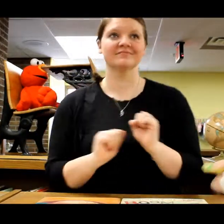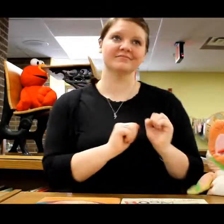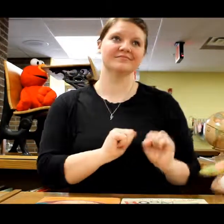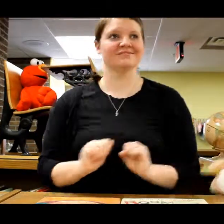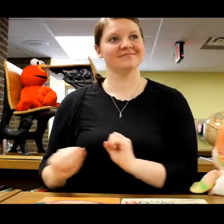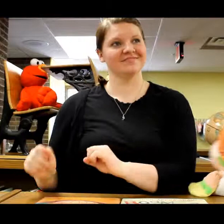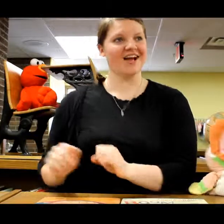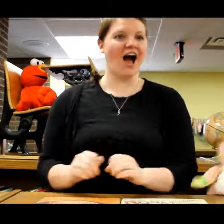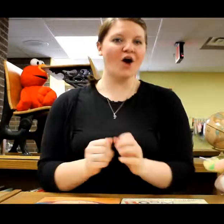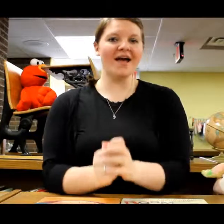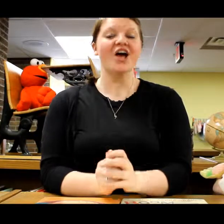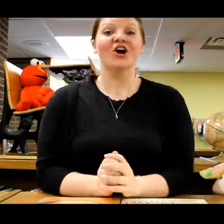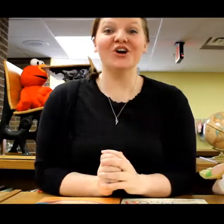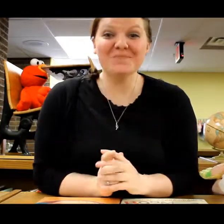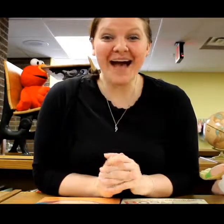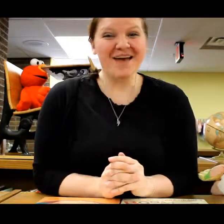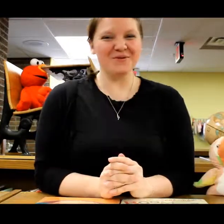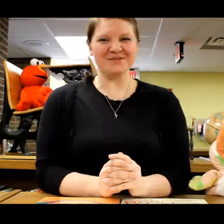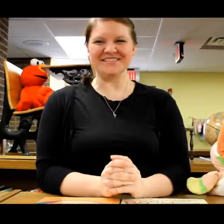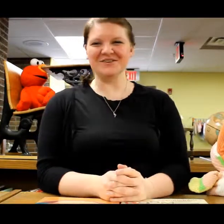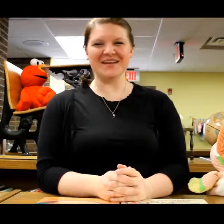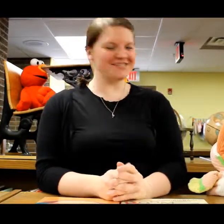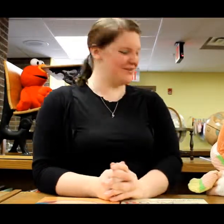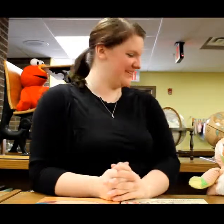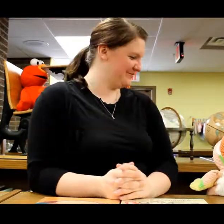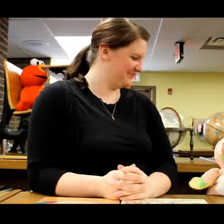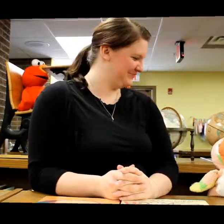Alright. Goodbye. We will see you next week. Bye, guys.